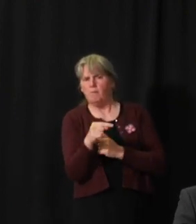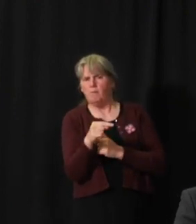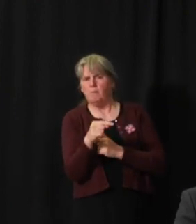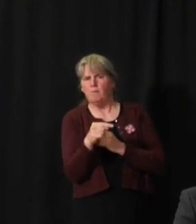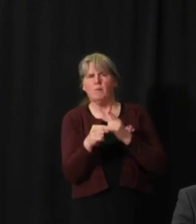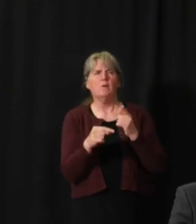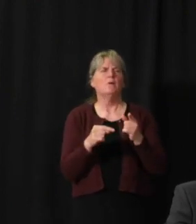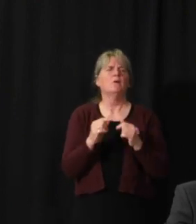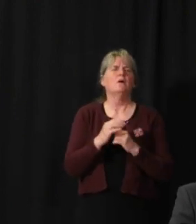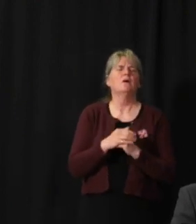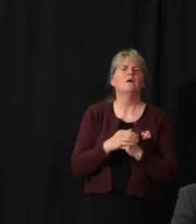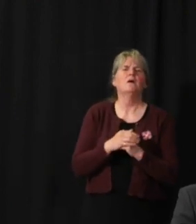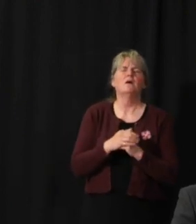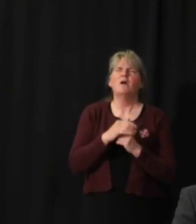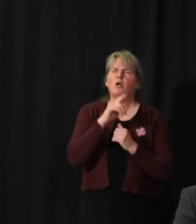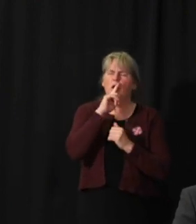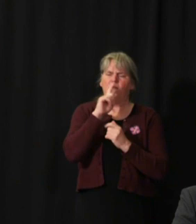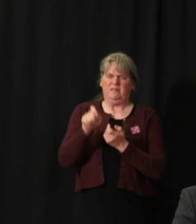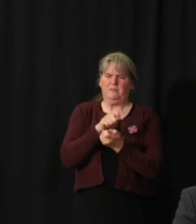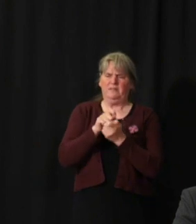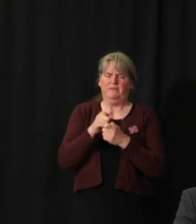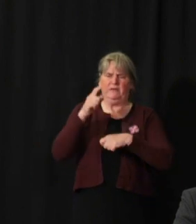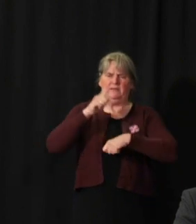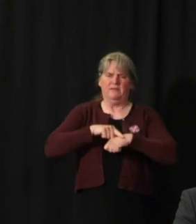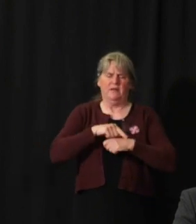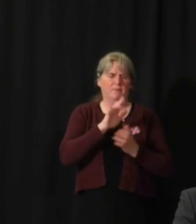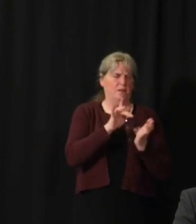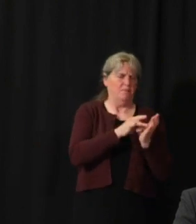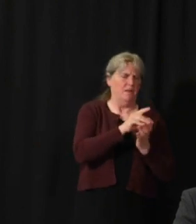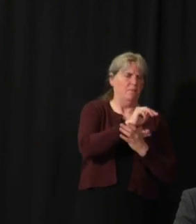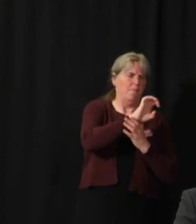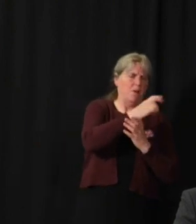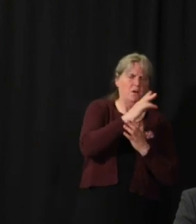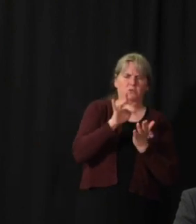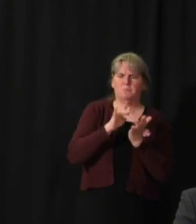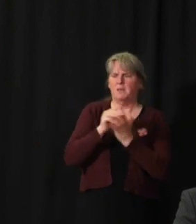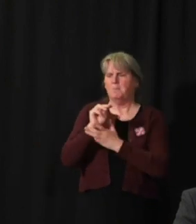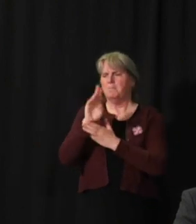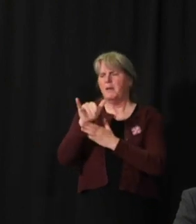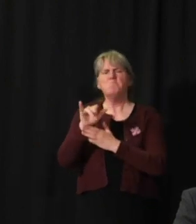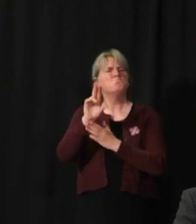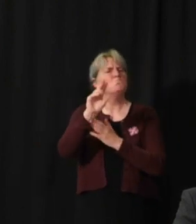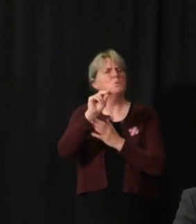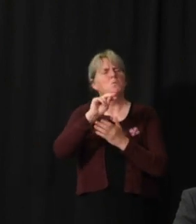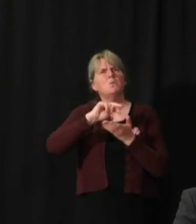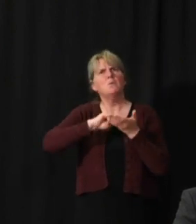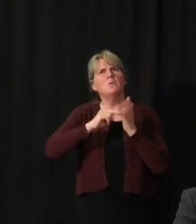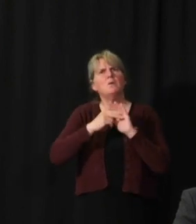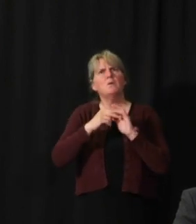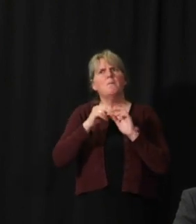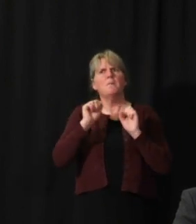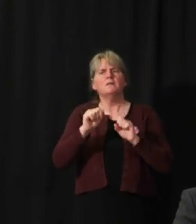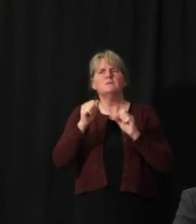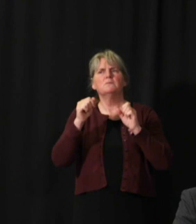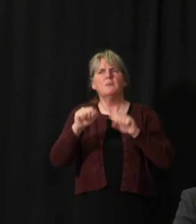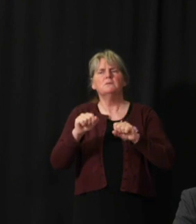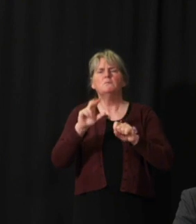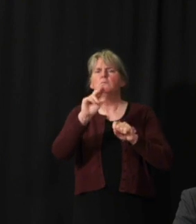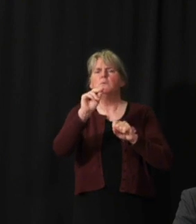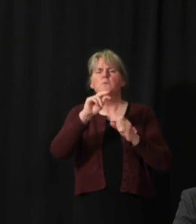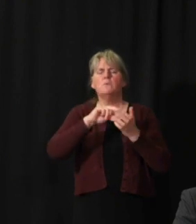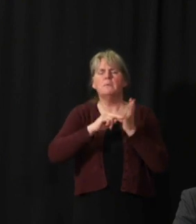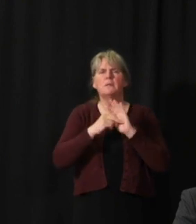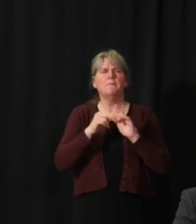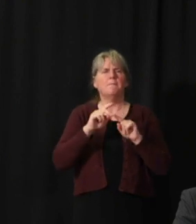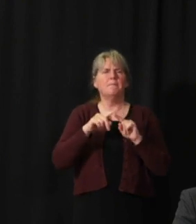So it's not so much of a time span as looking at different variables and different possibilities. So the,